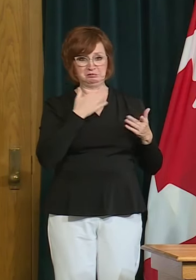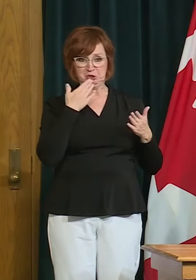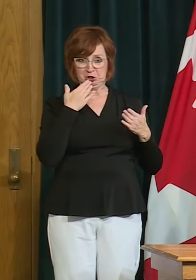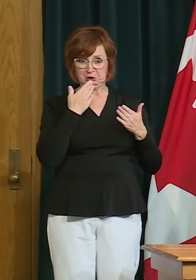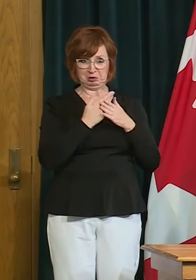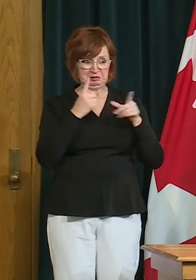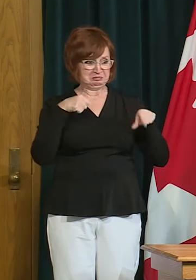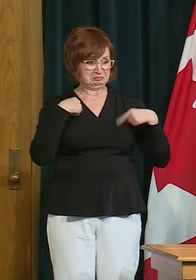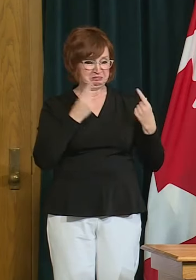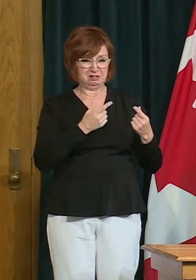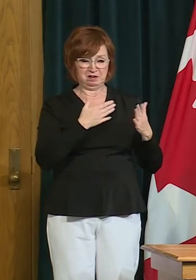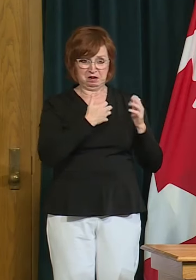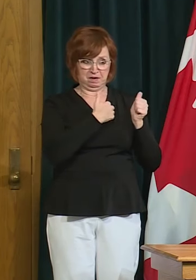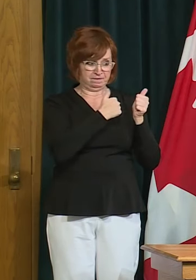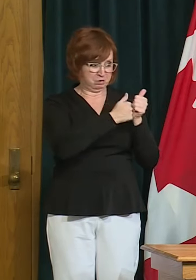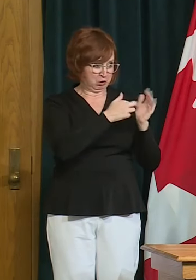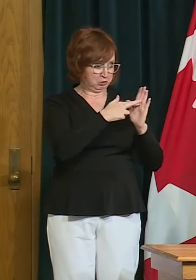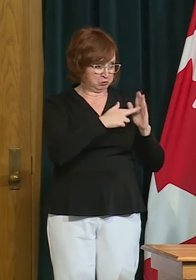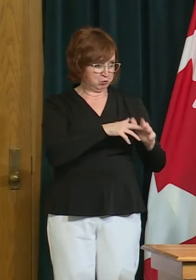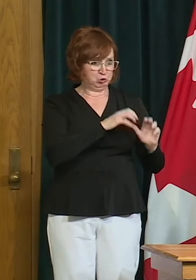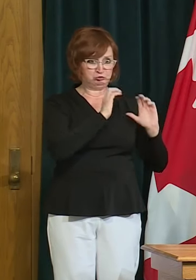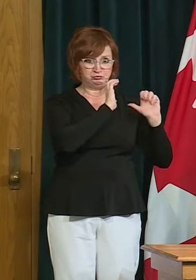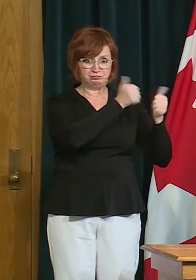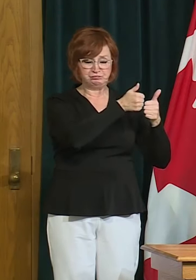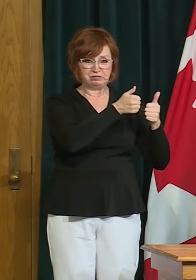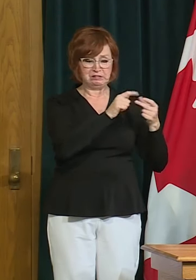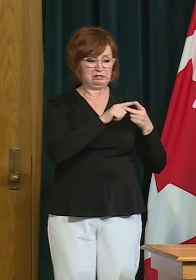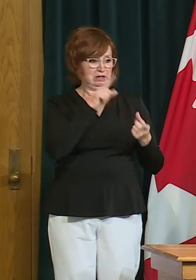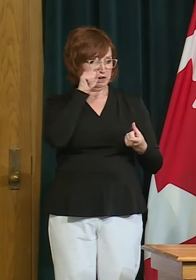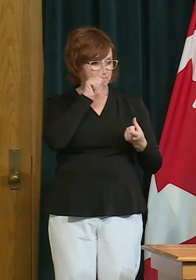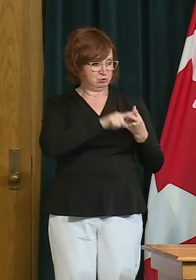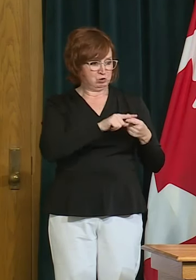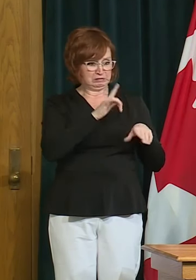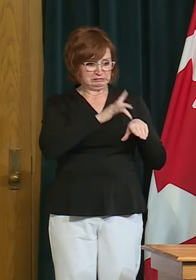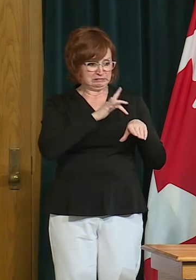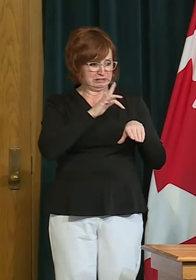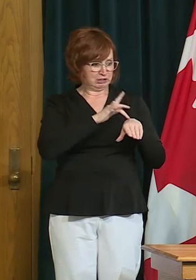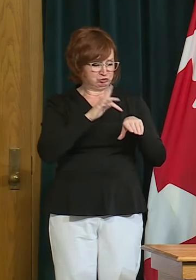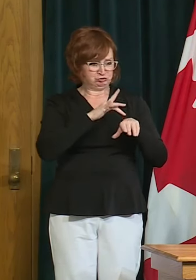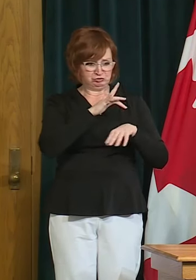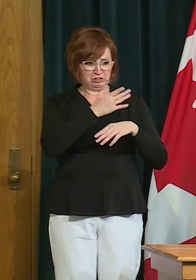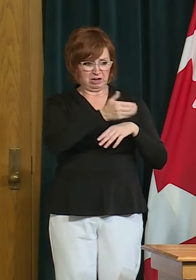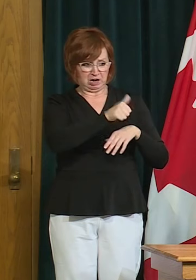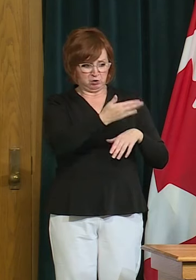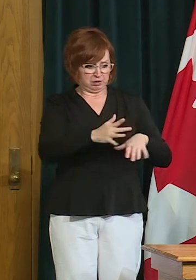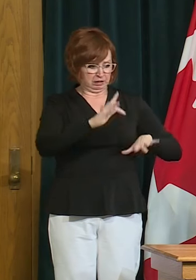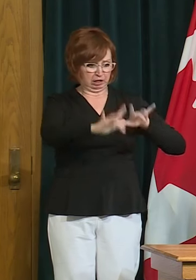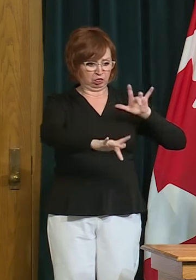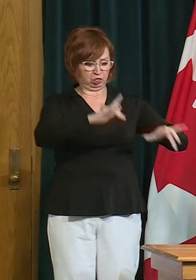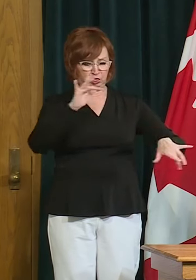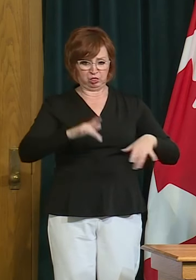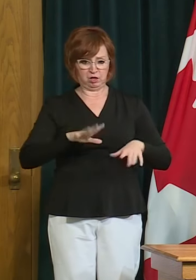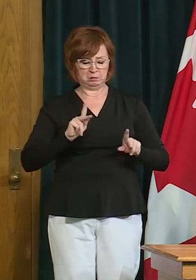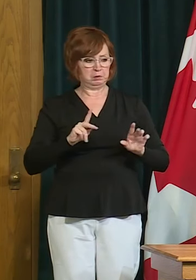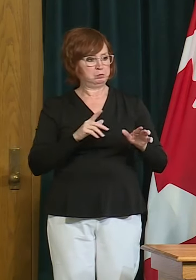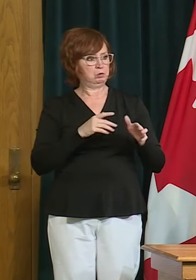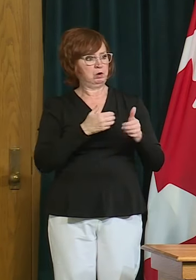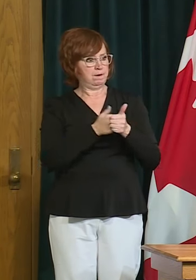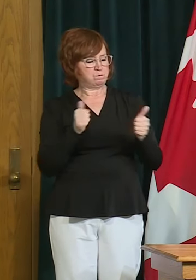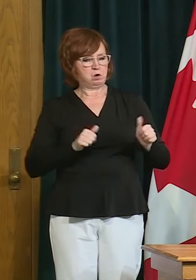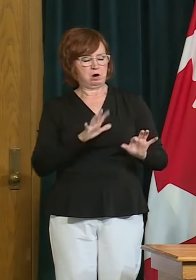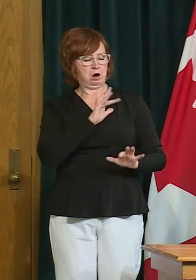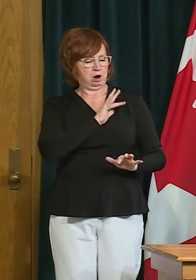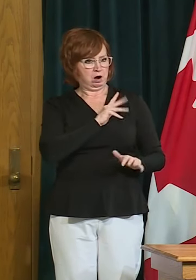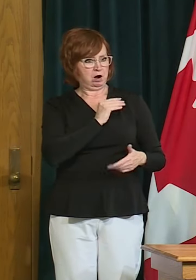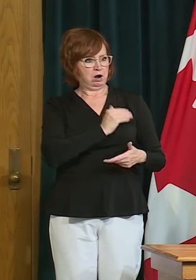to uh what we are touching our sanitary um our sanitary practices that is why uh we are having